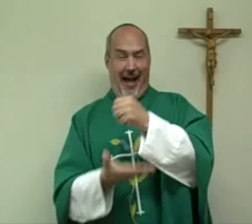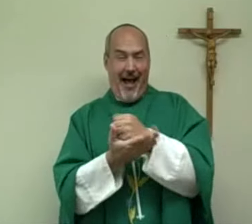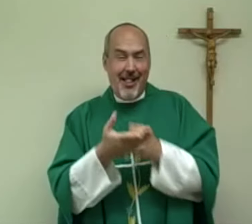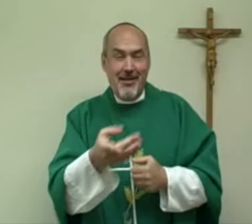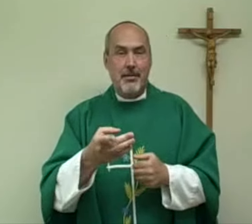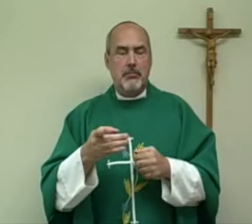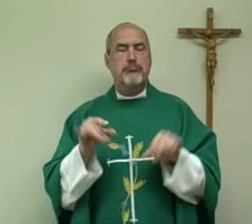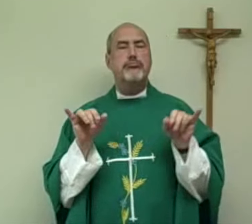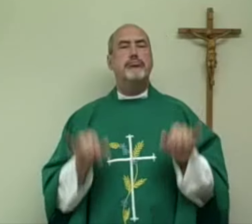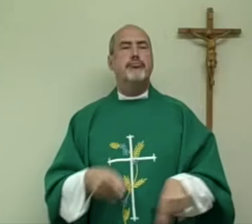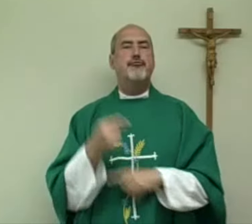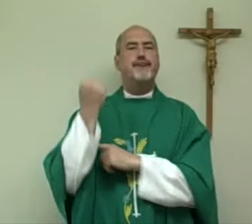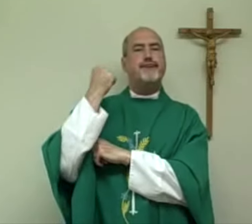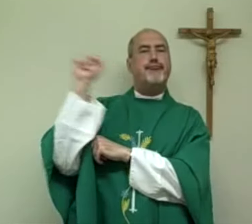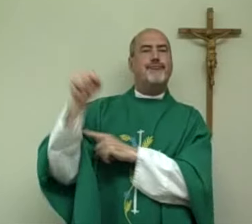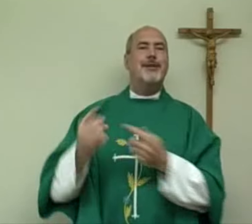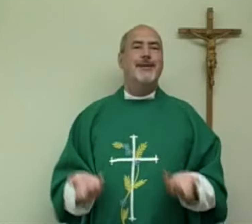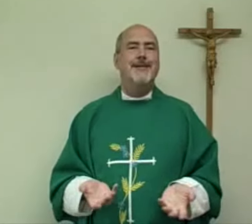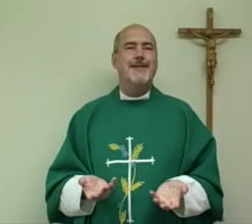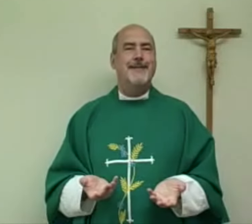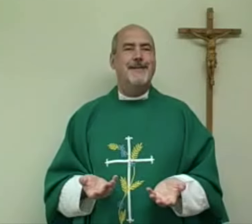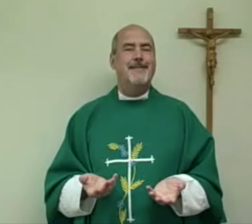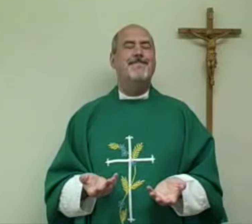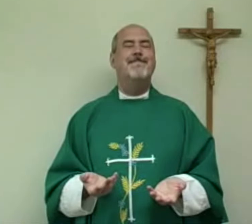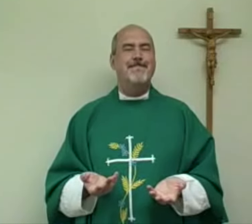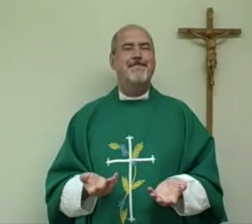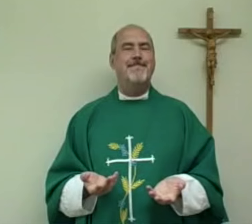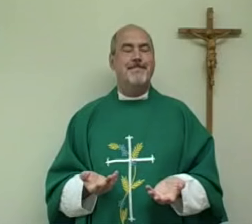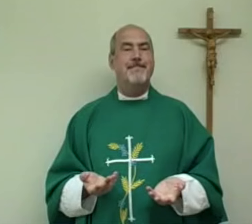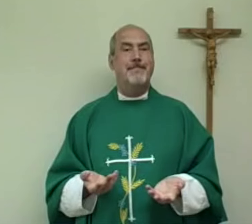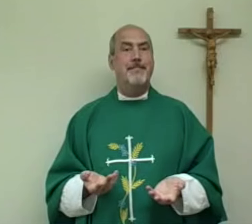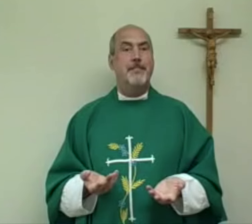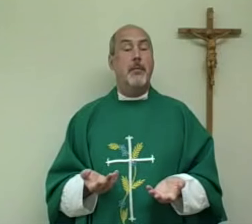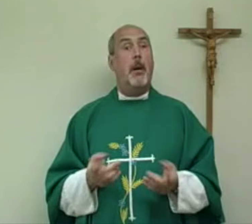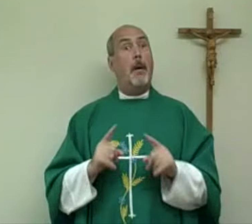man, regardless of all the blessings that God had bestowed upon him.